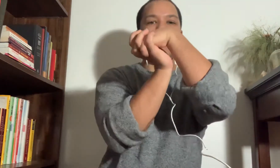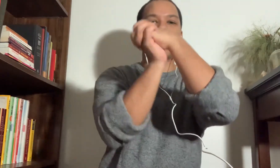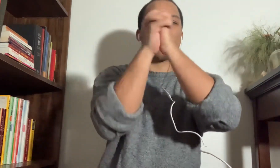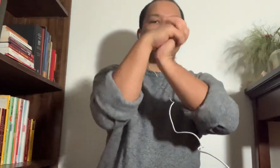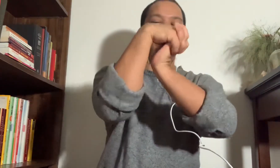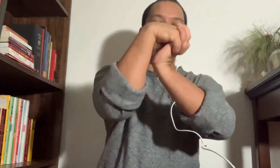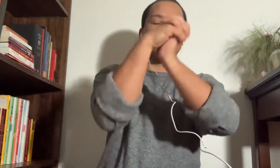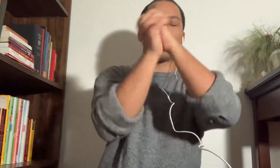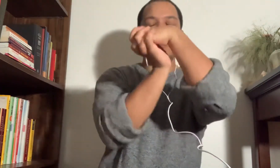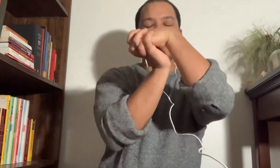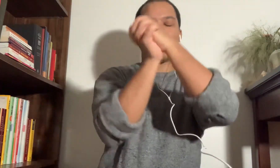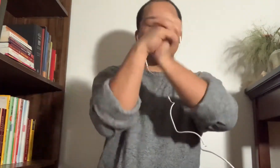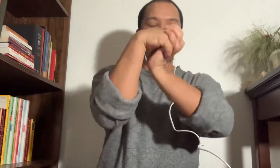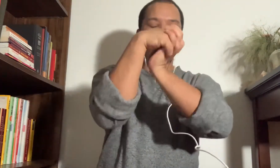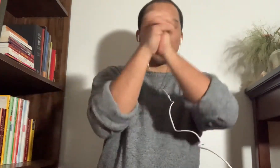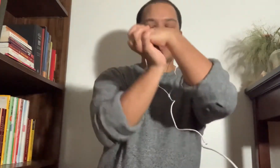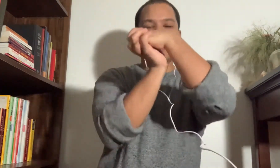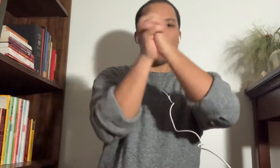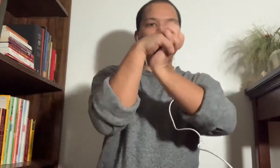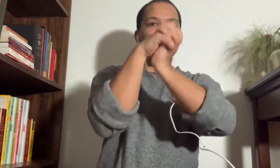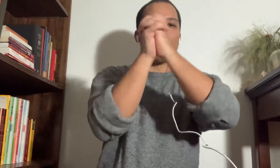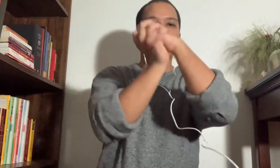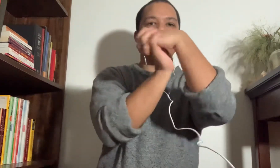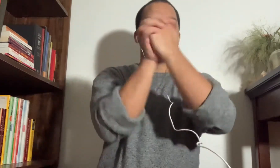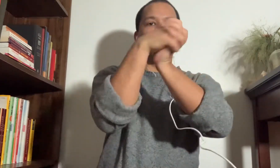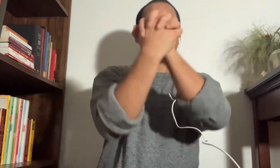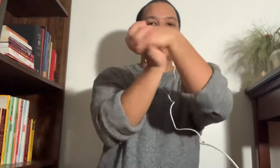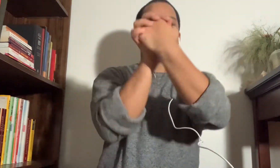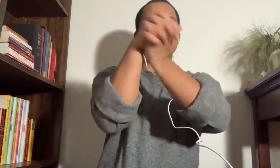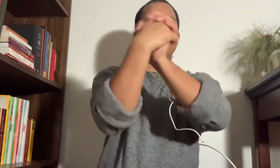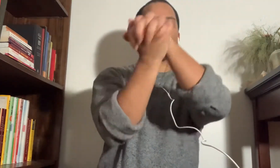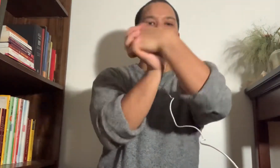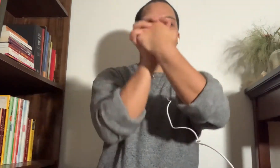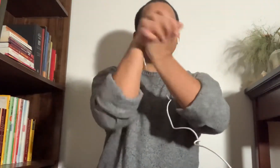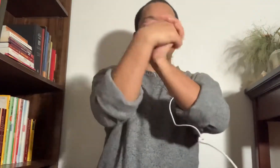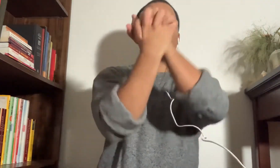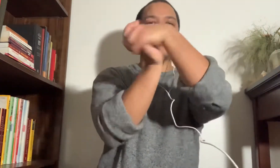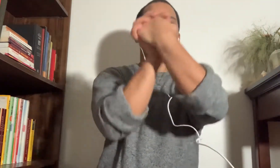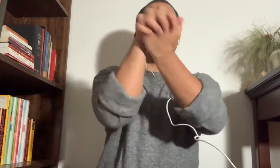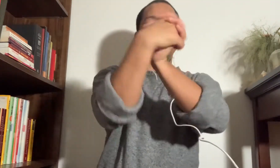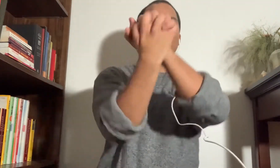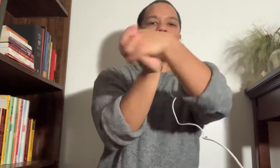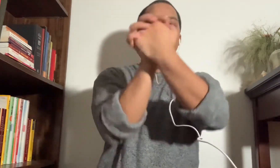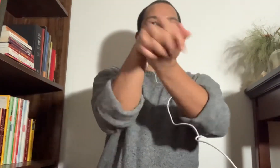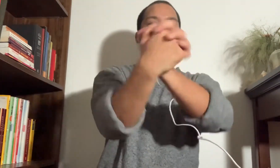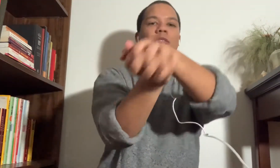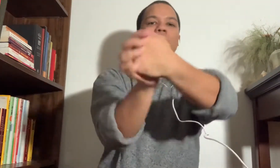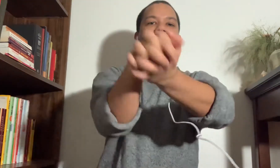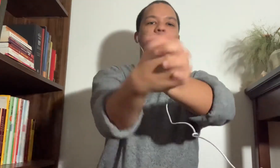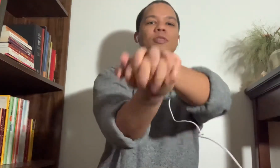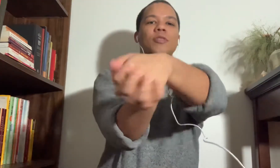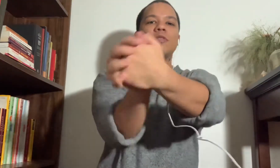warming up the joints, and around in a little circle.